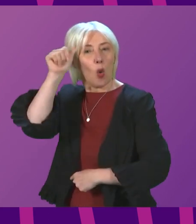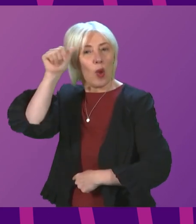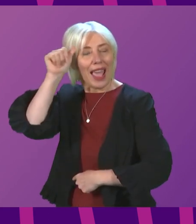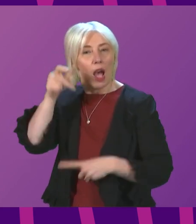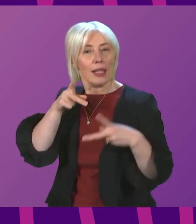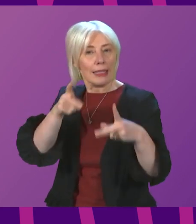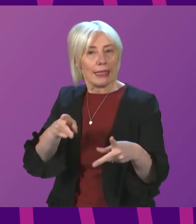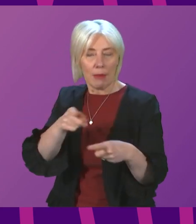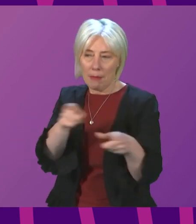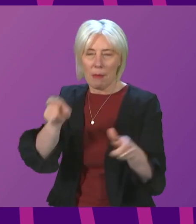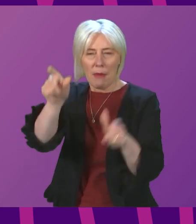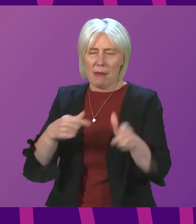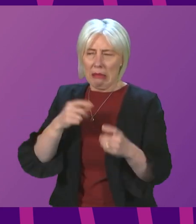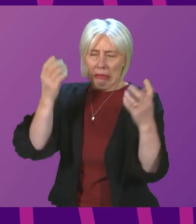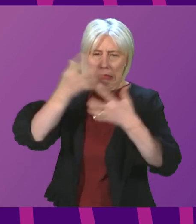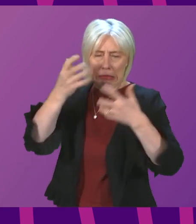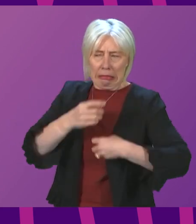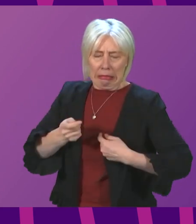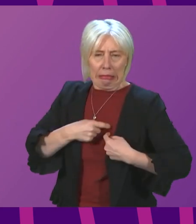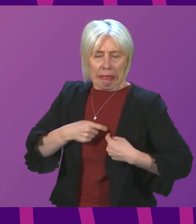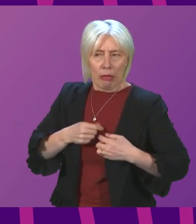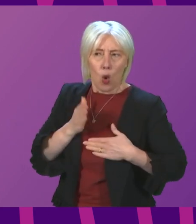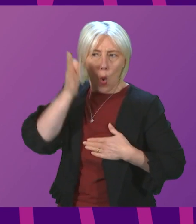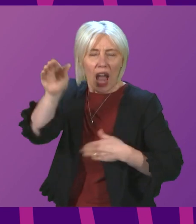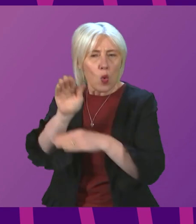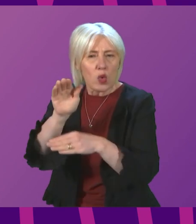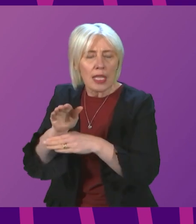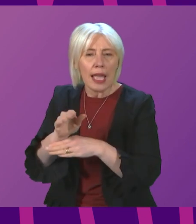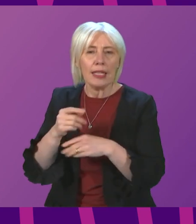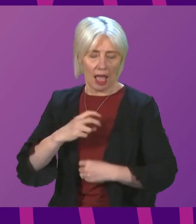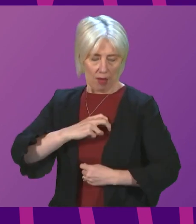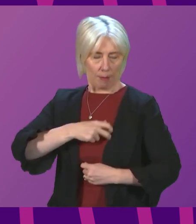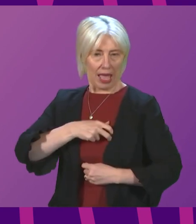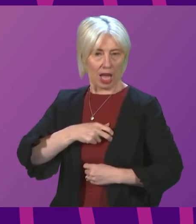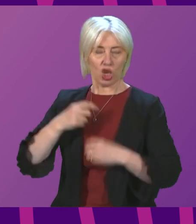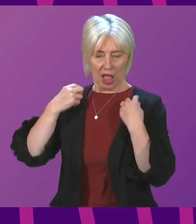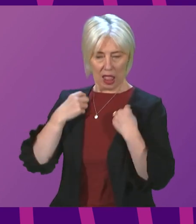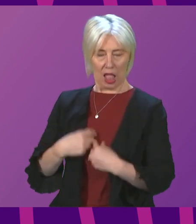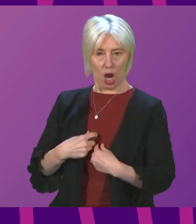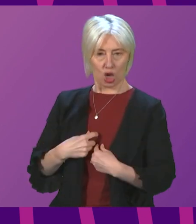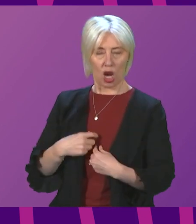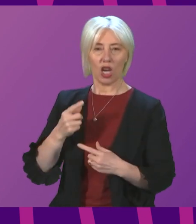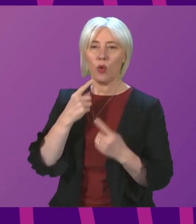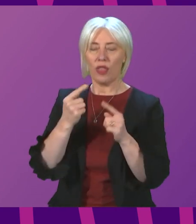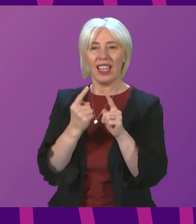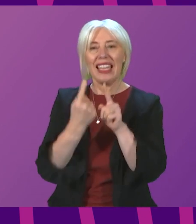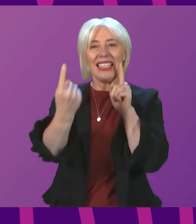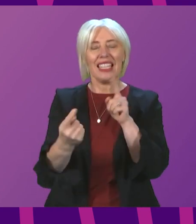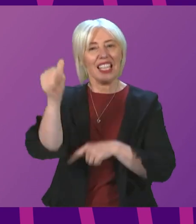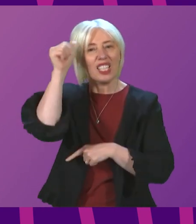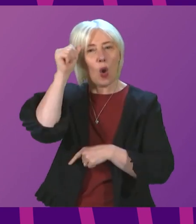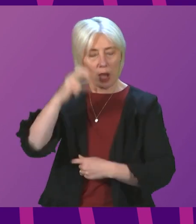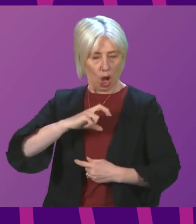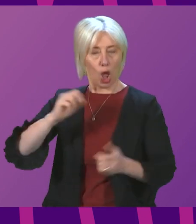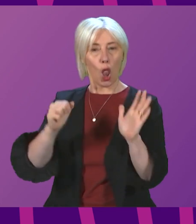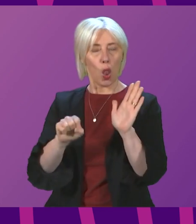who might be worried about going out. Badges and lanyards with the Distance Aware logo will be available to anyone who wants one and will indicate